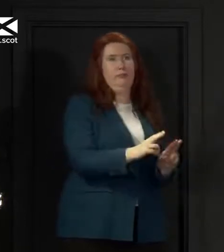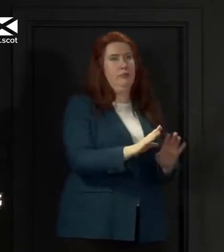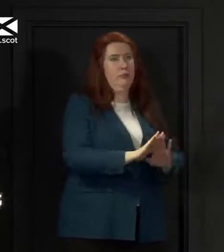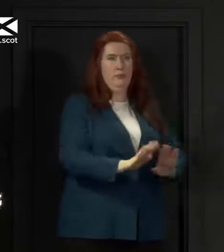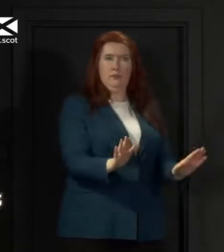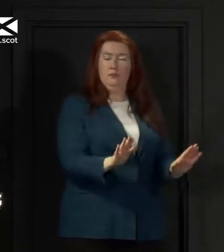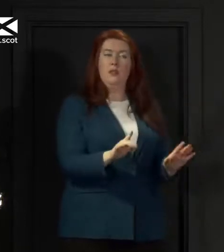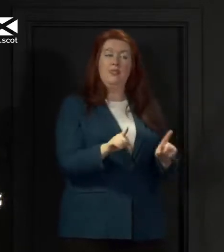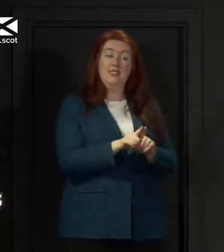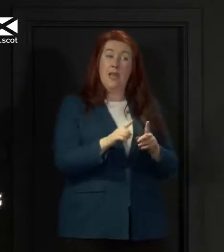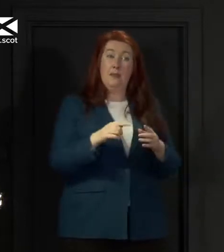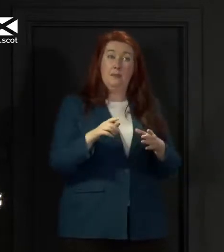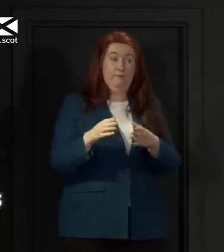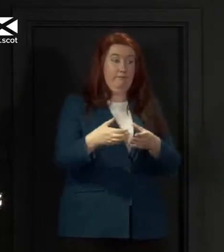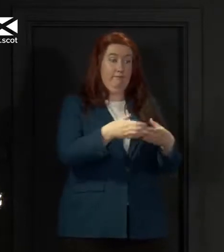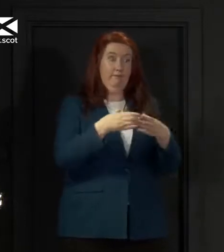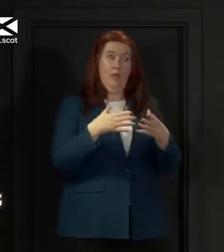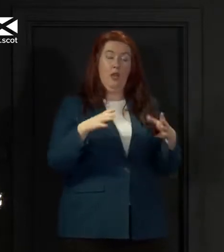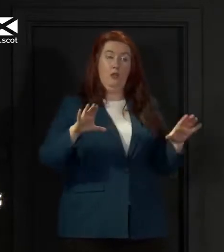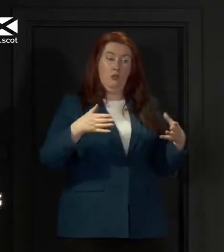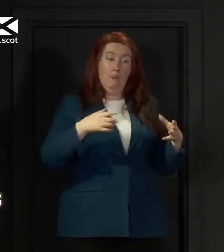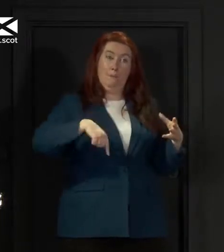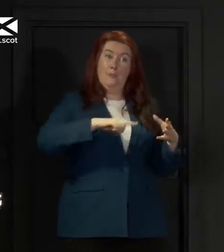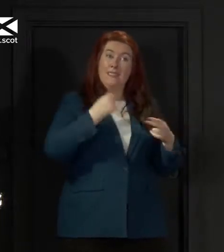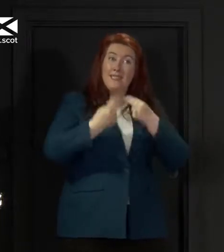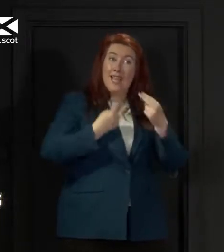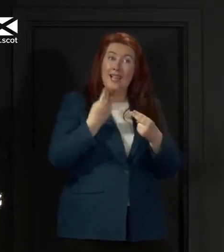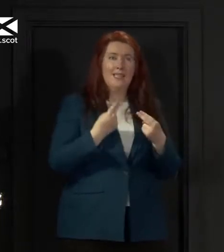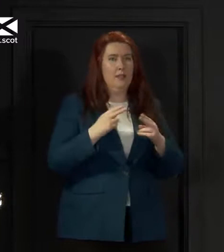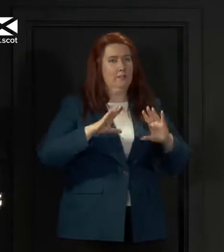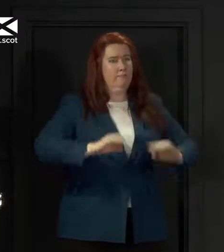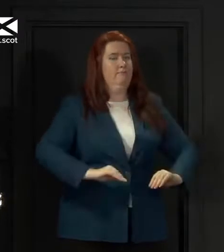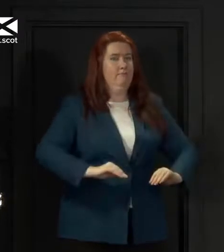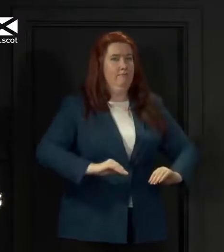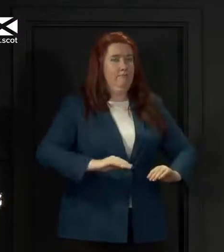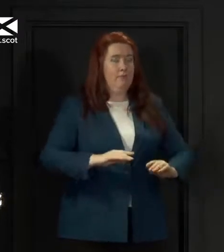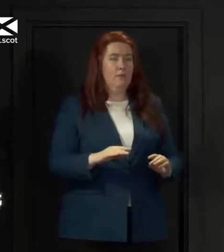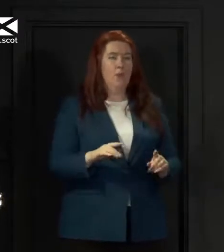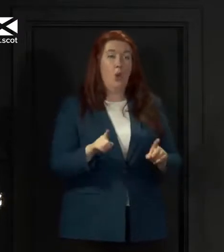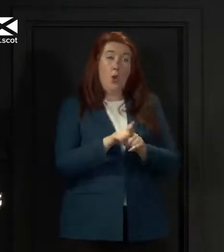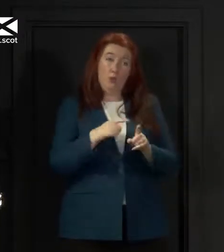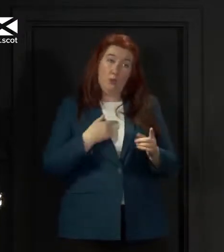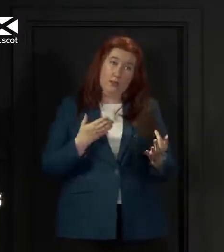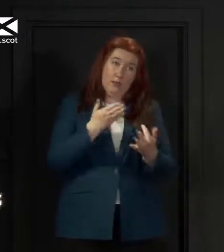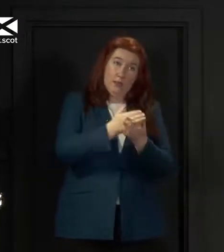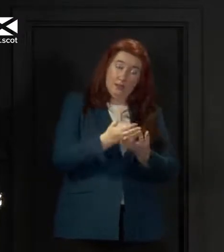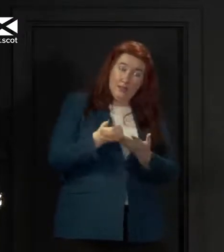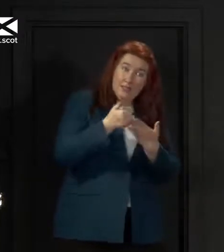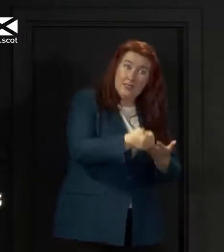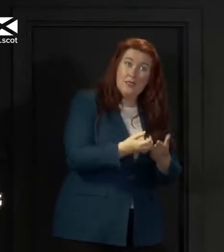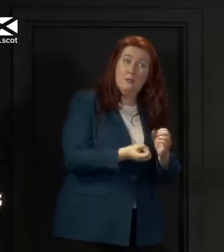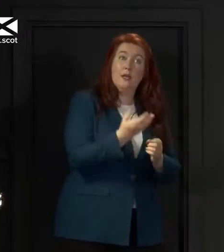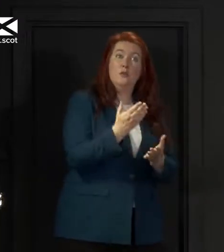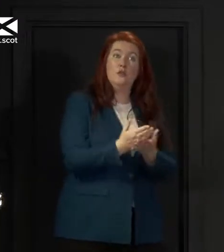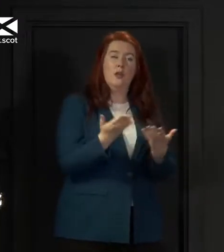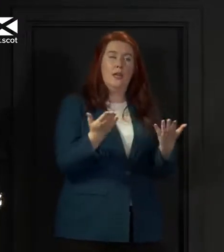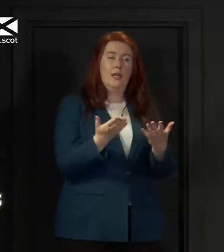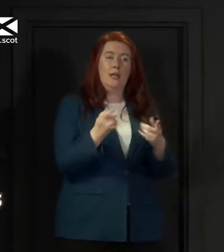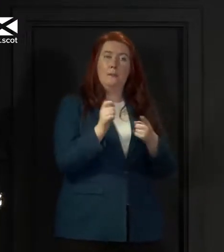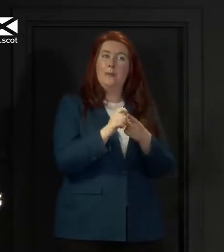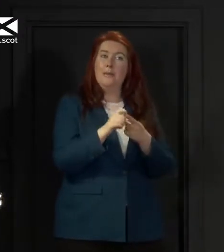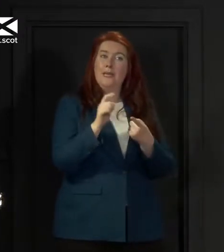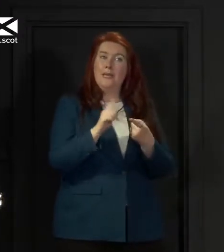we stepped in to ensure that PPE that had fallen over from those